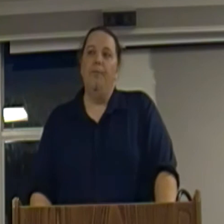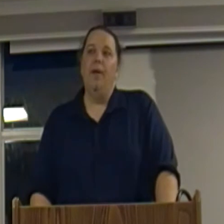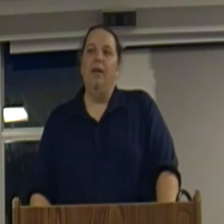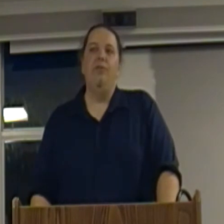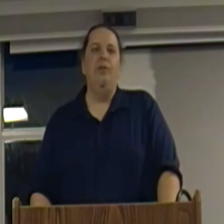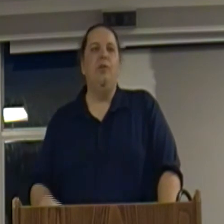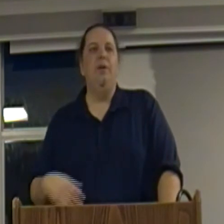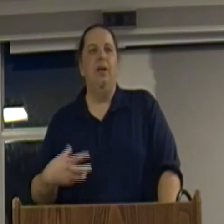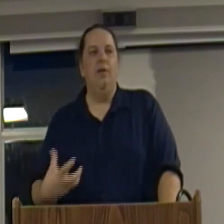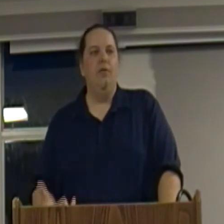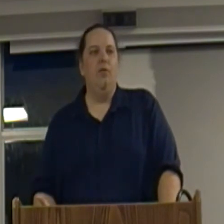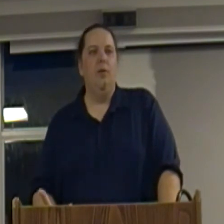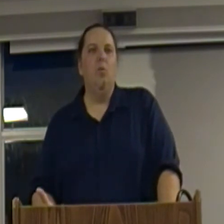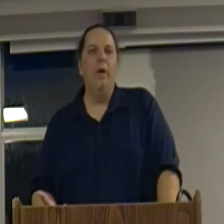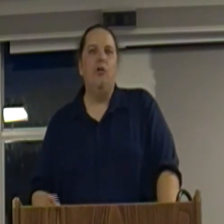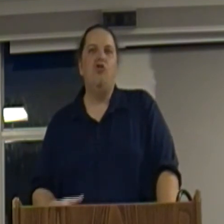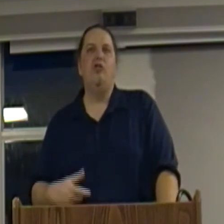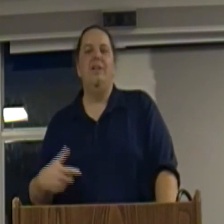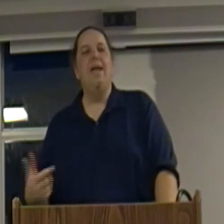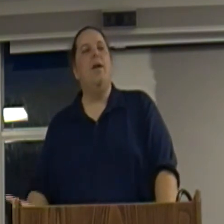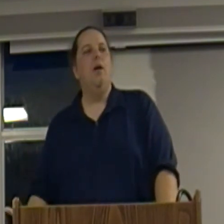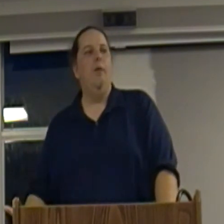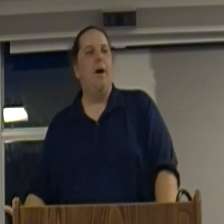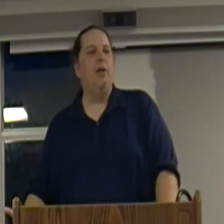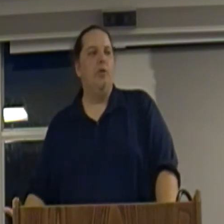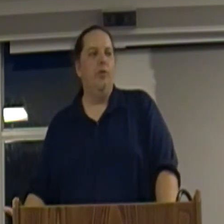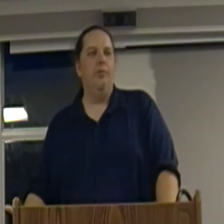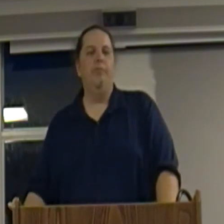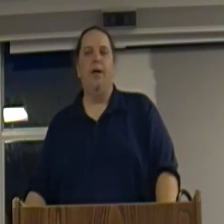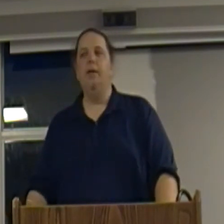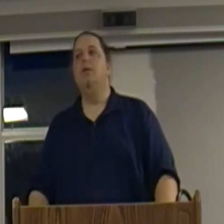And a system begins which today they call monetarism. But